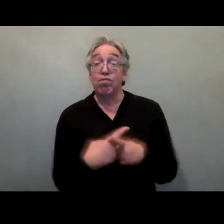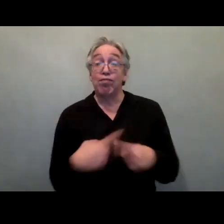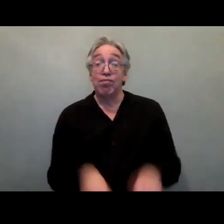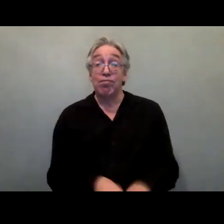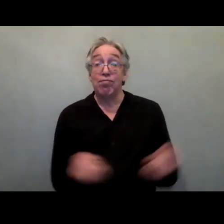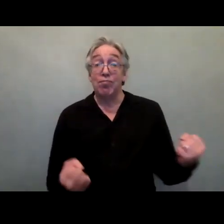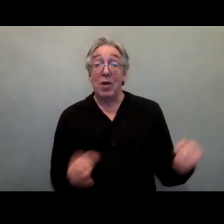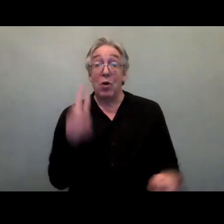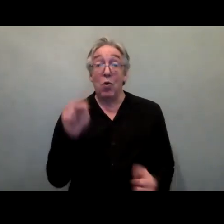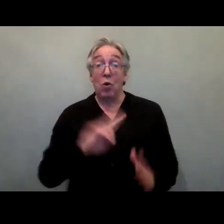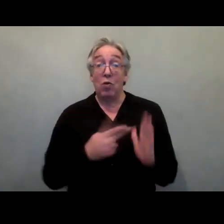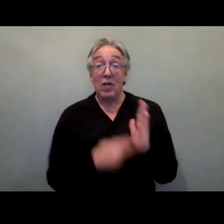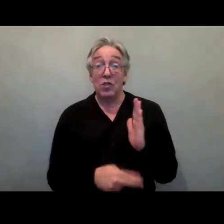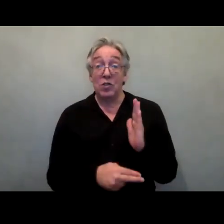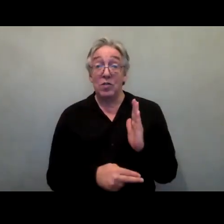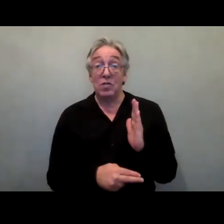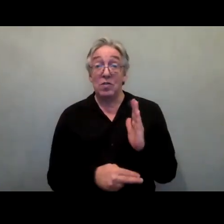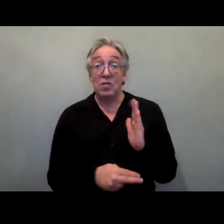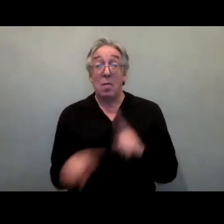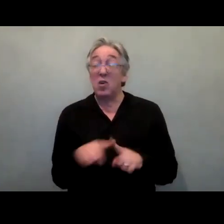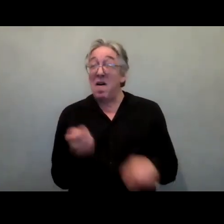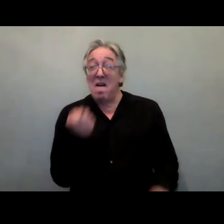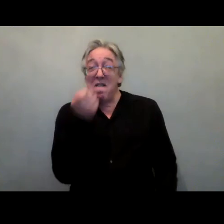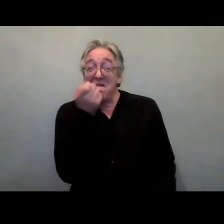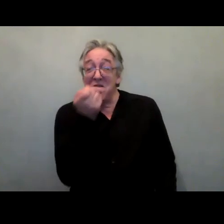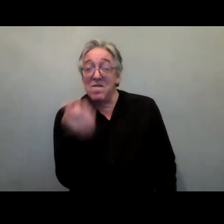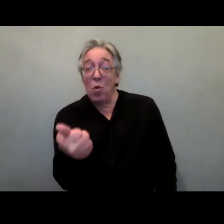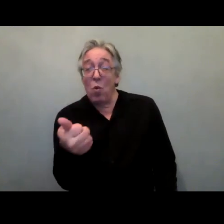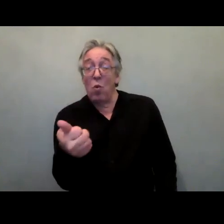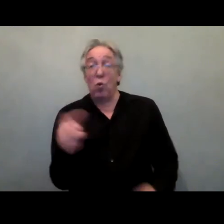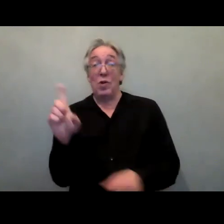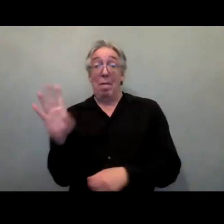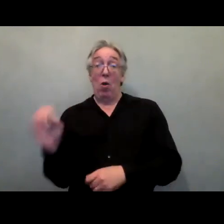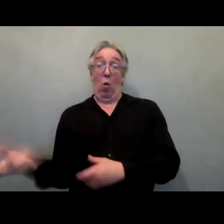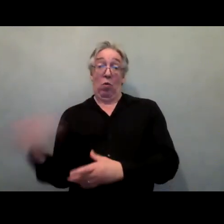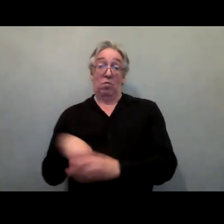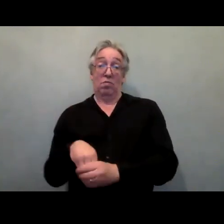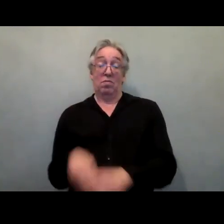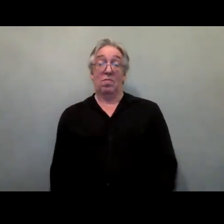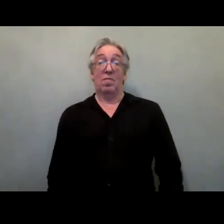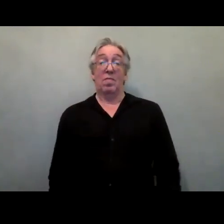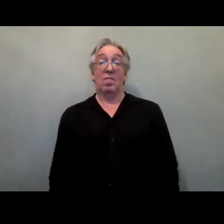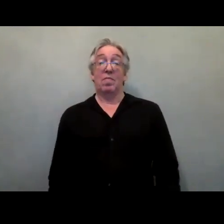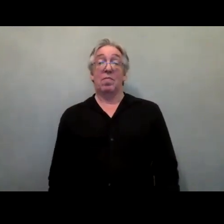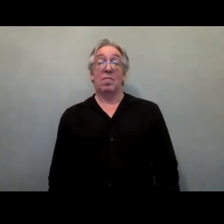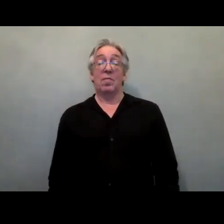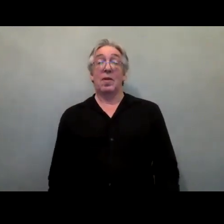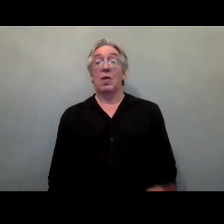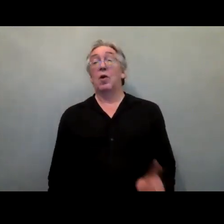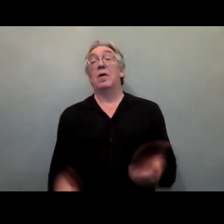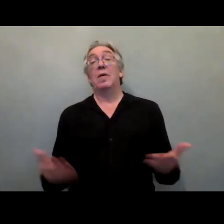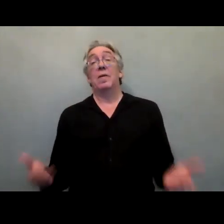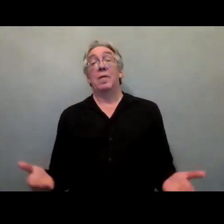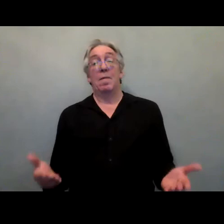the recommendations of the report, but I would like to stress a couple that are key. The first one is the classic mainstream,